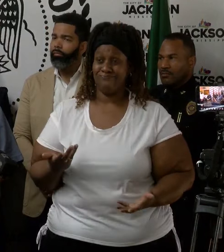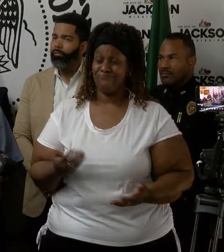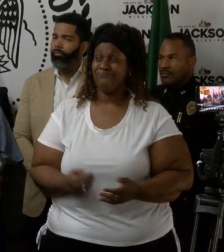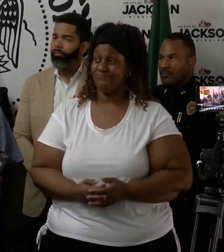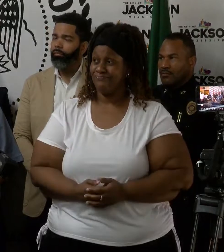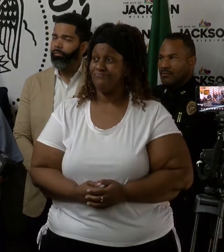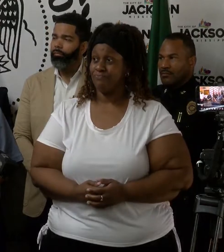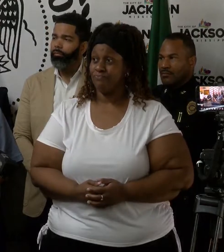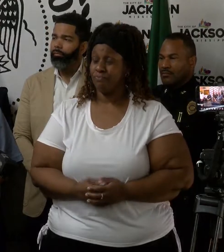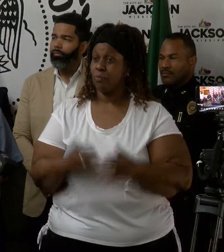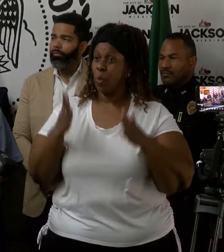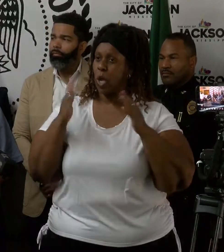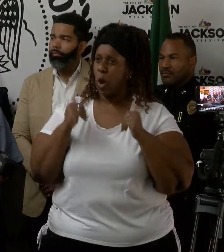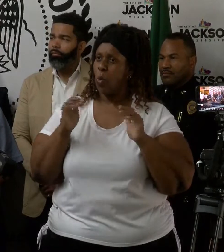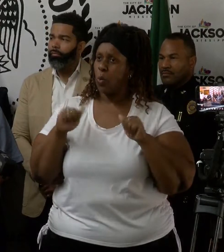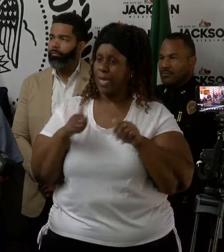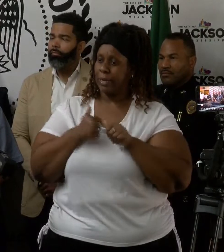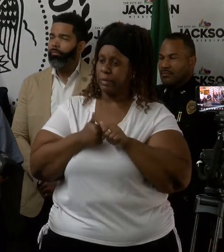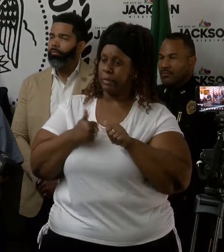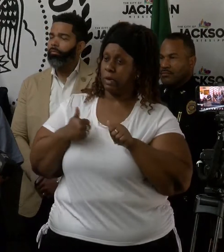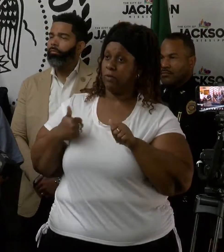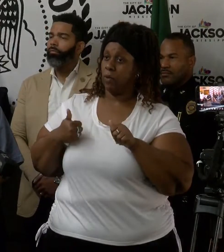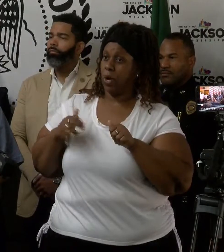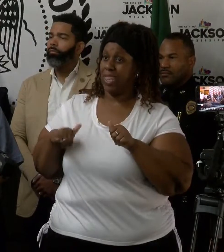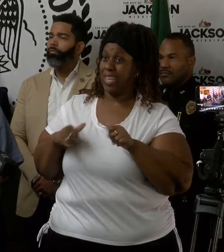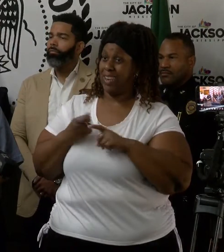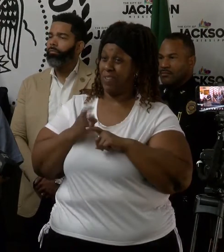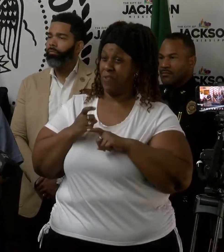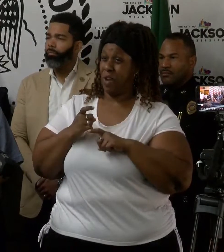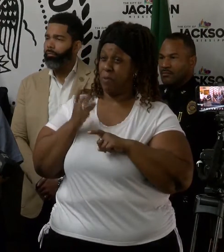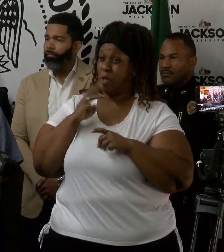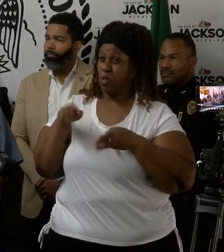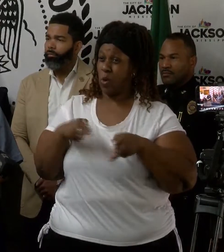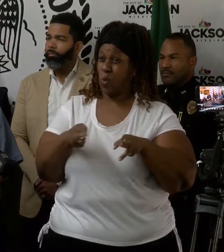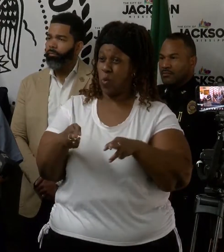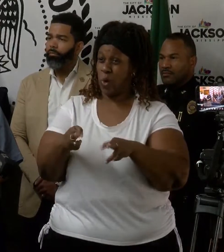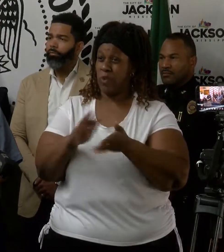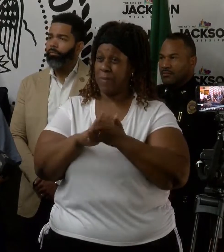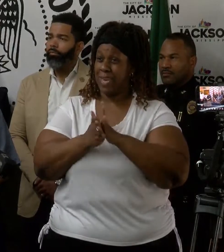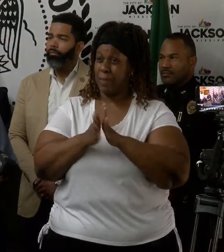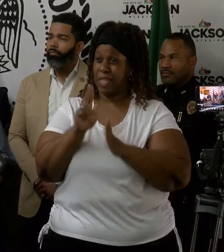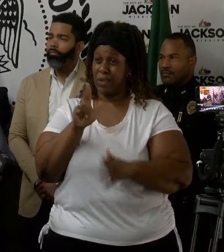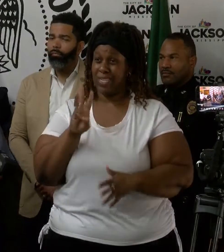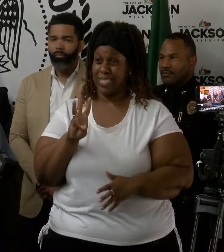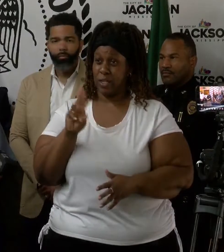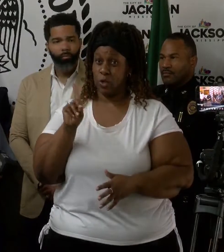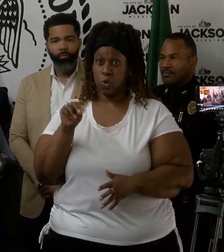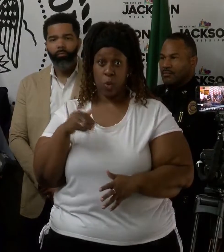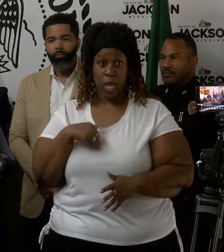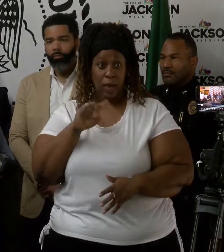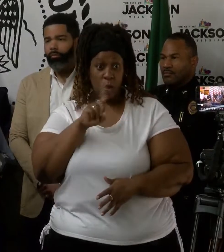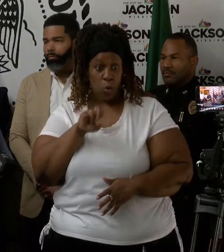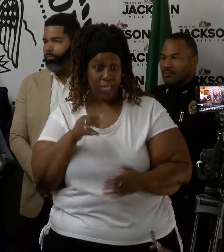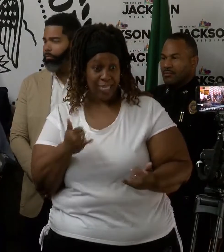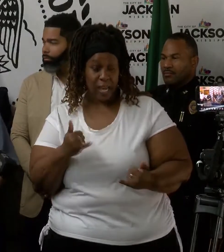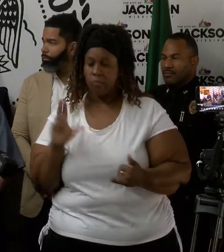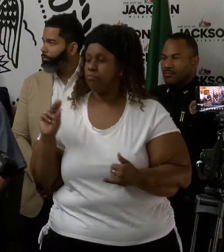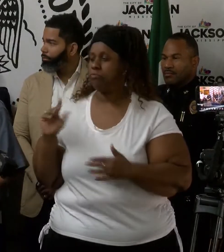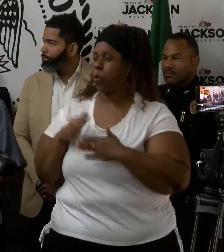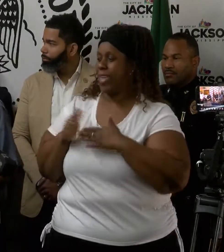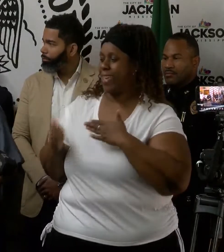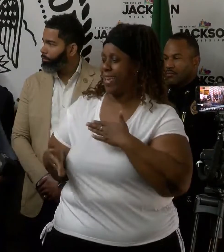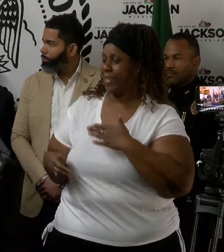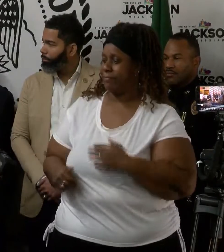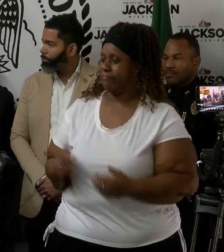We hope we can stay away from the river of 36. Do we take questions now or later? At the end. Okay.